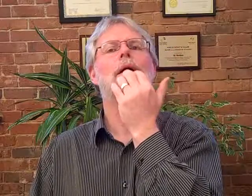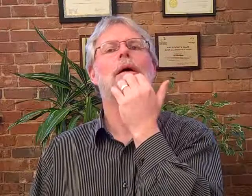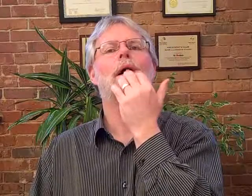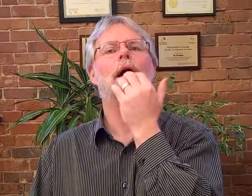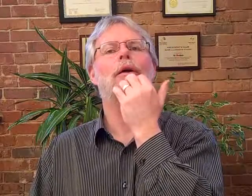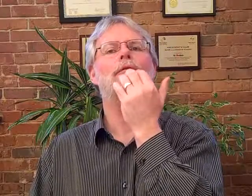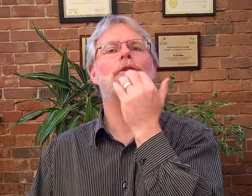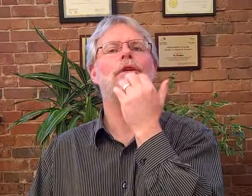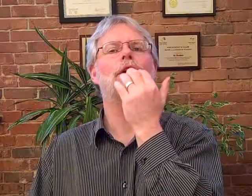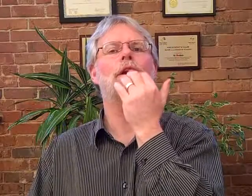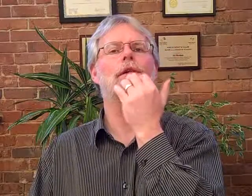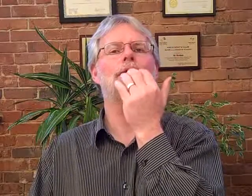i don't feel good enough